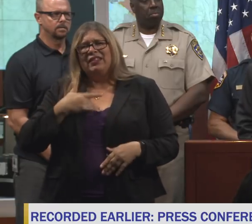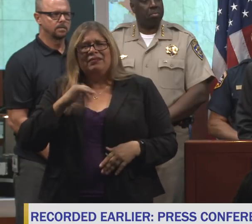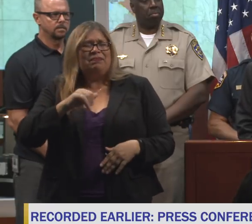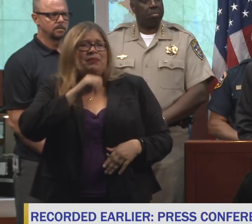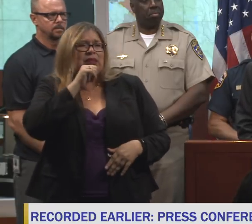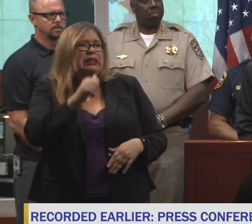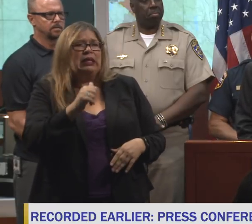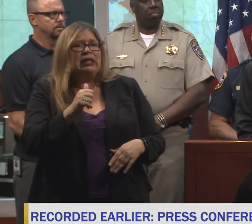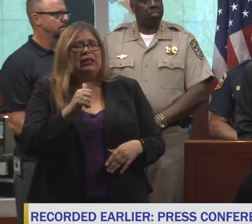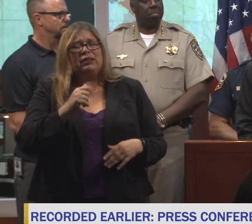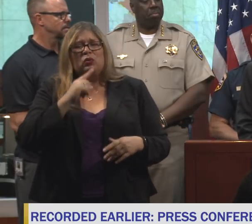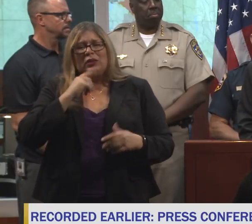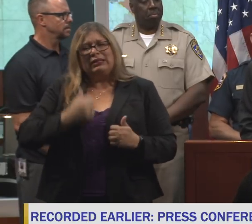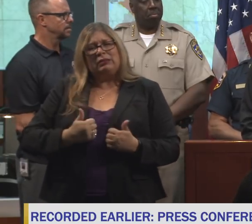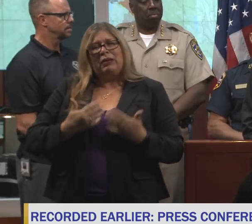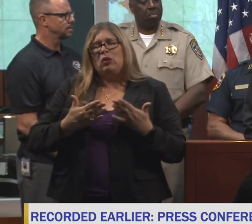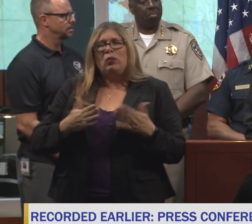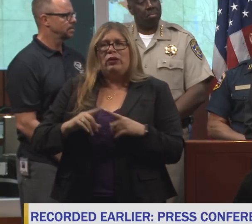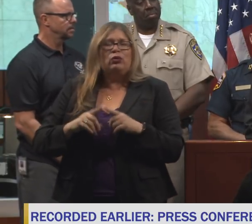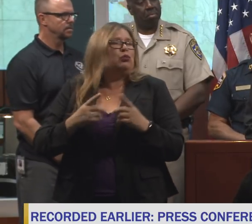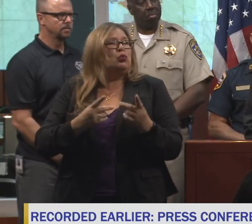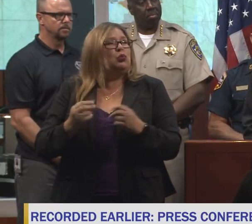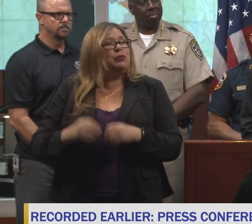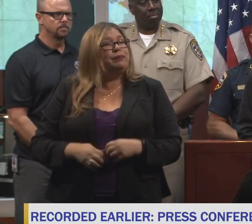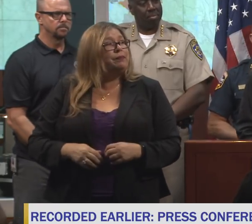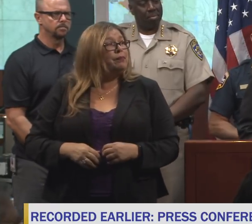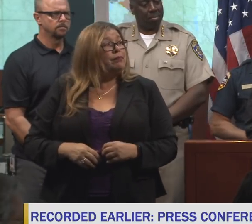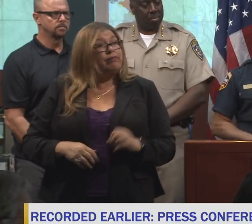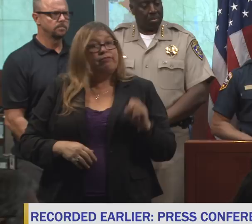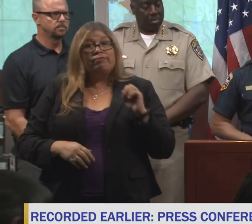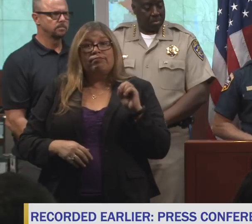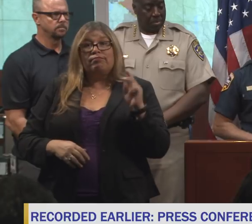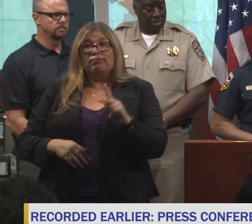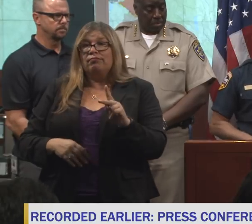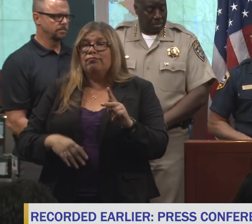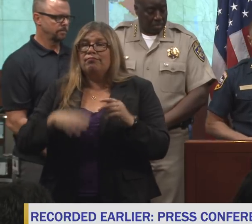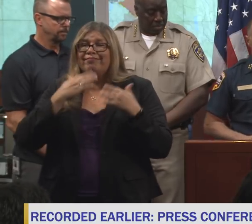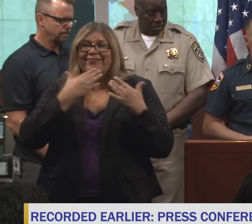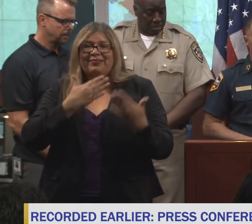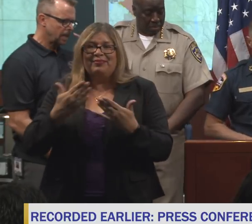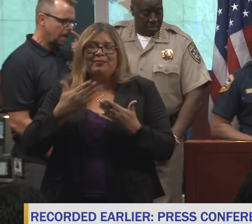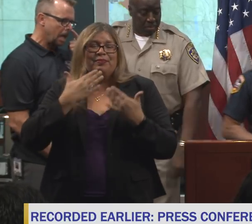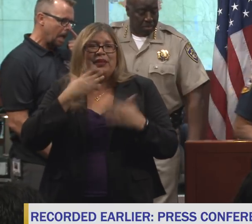the most inspiring way to go. Okay. Thanks. Thank you.